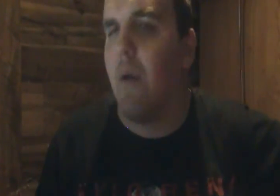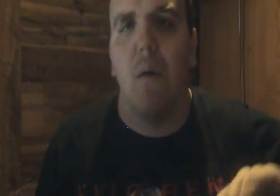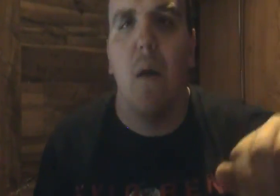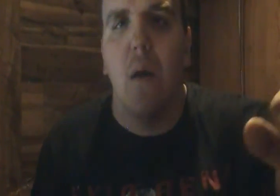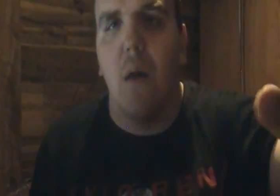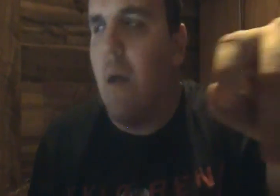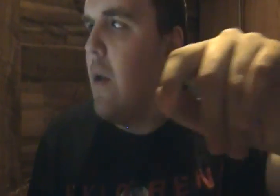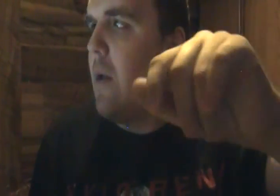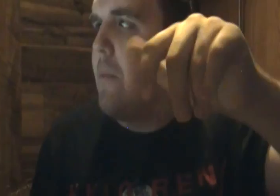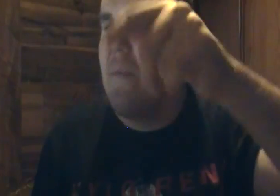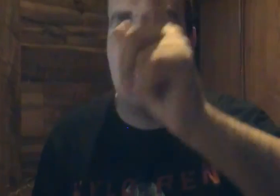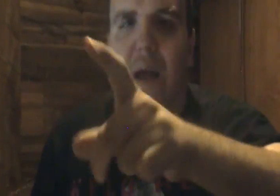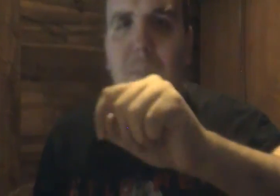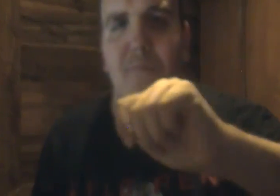video peace out